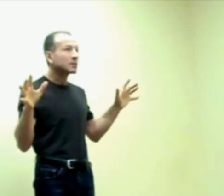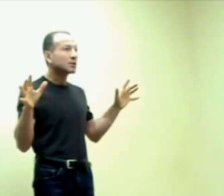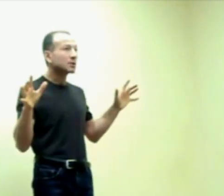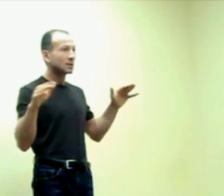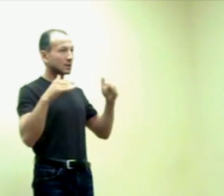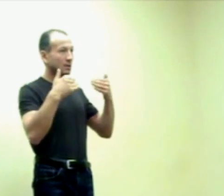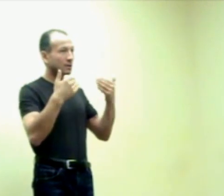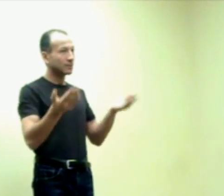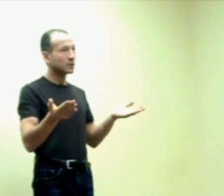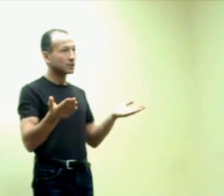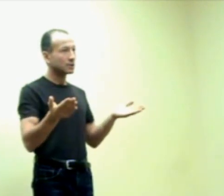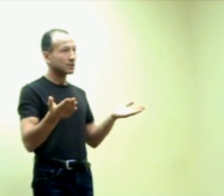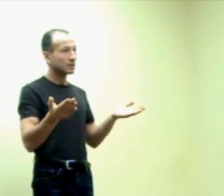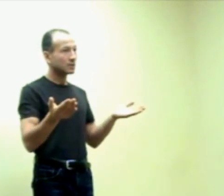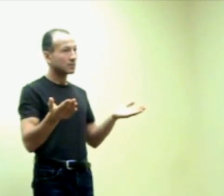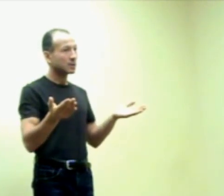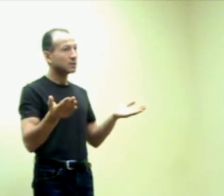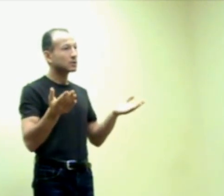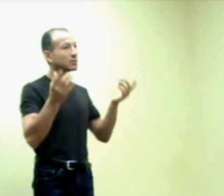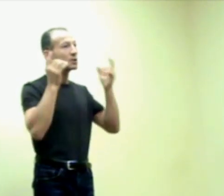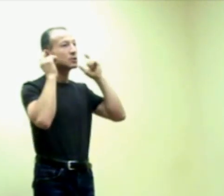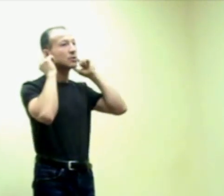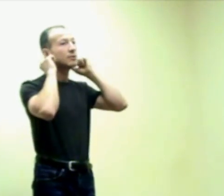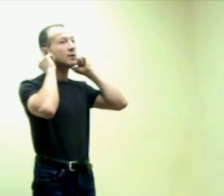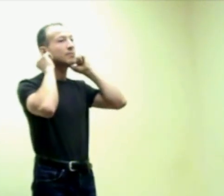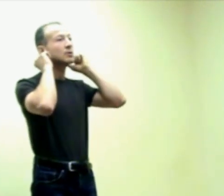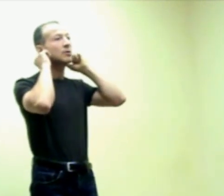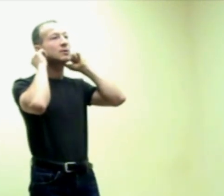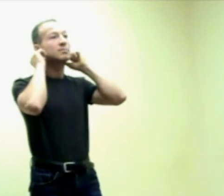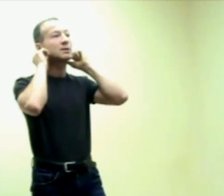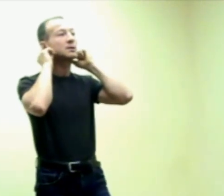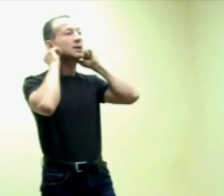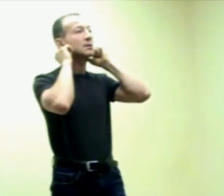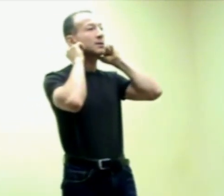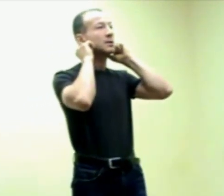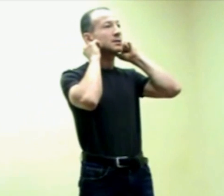position, and finished, right? So, there is no development of these muscles taking place,